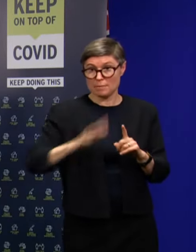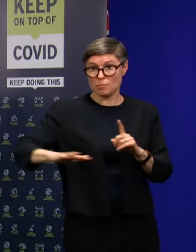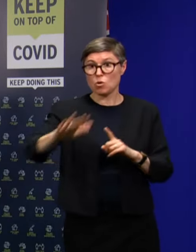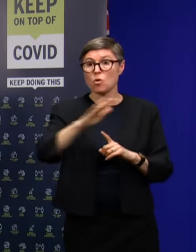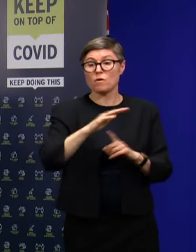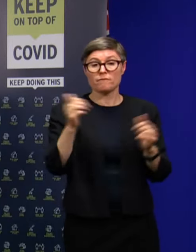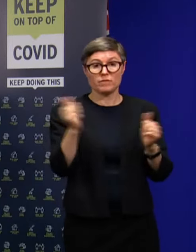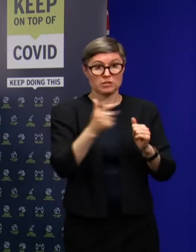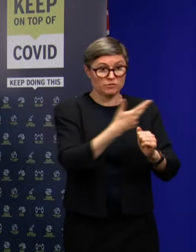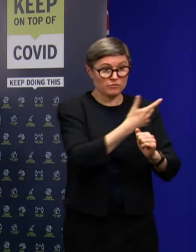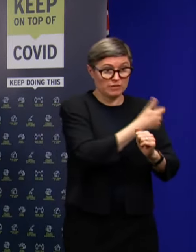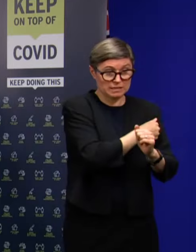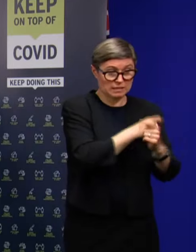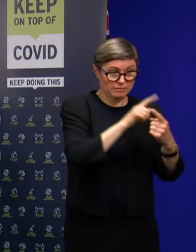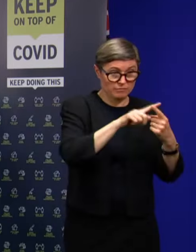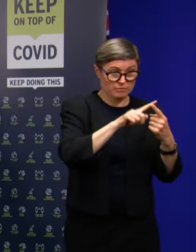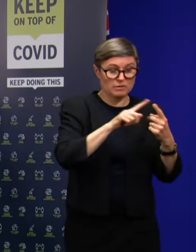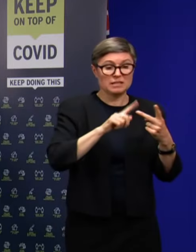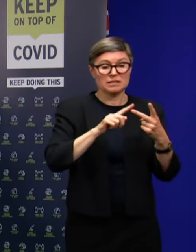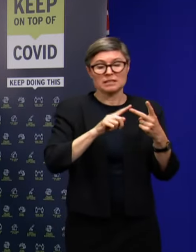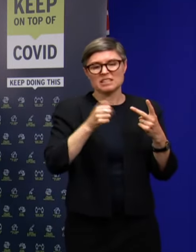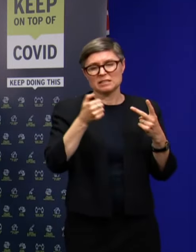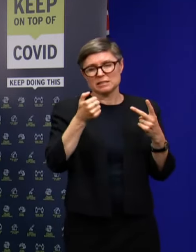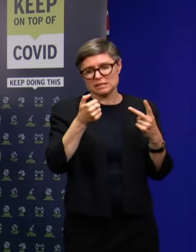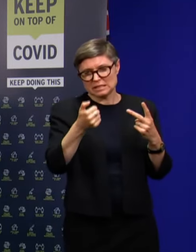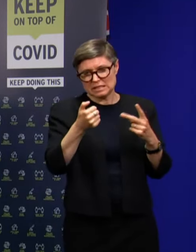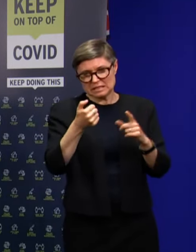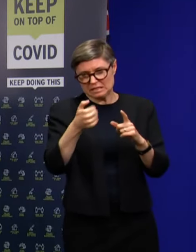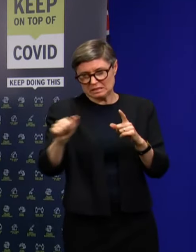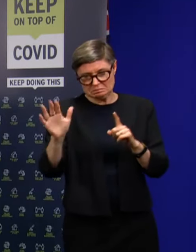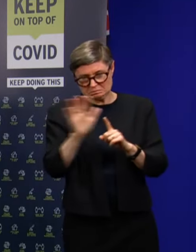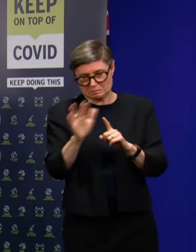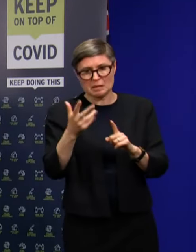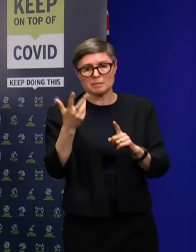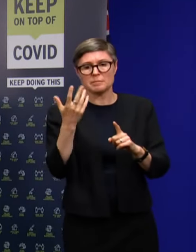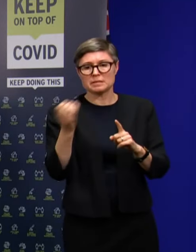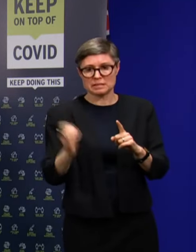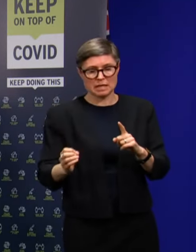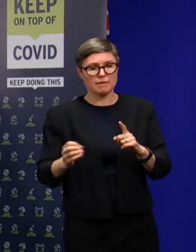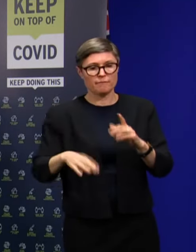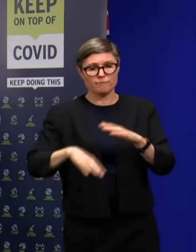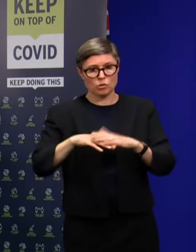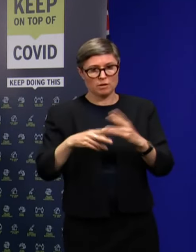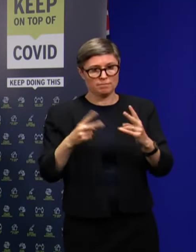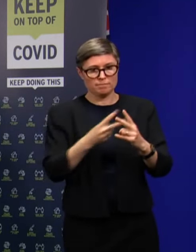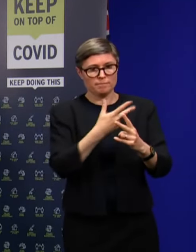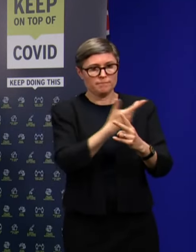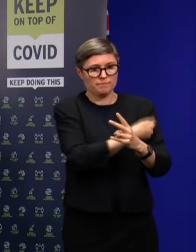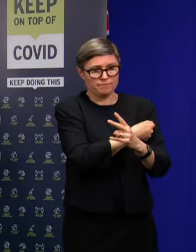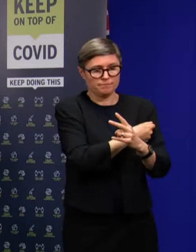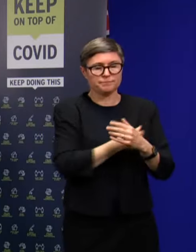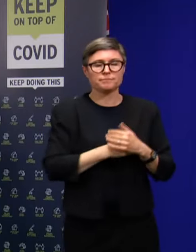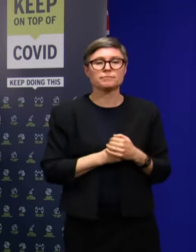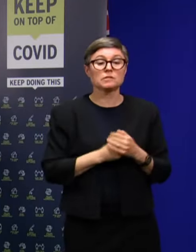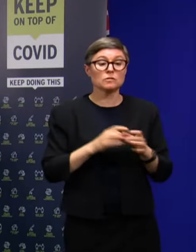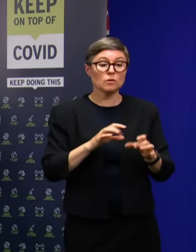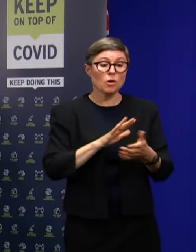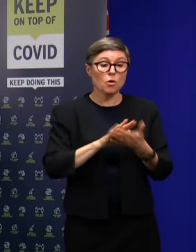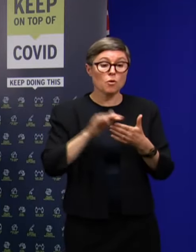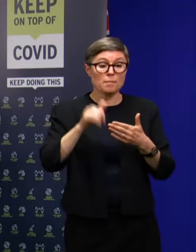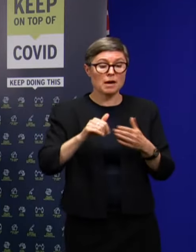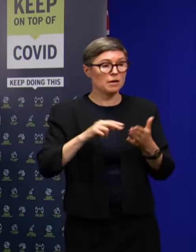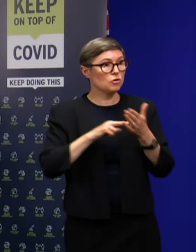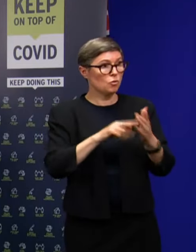66.1 per cent are fully vaccinated. In the northern suburbs, our vaccination rates remain a mixed picture.